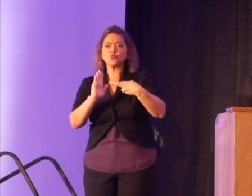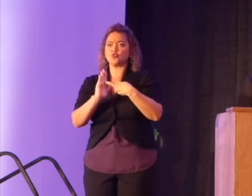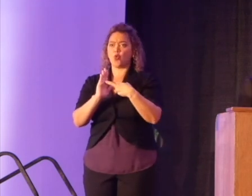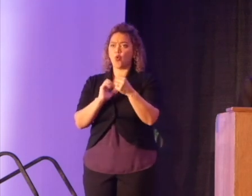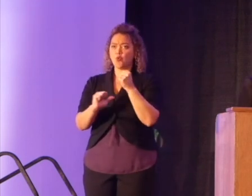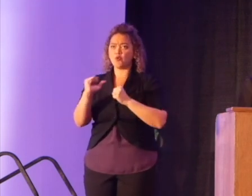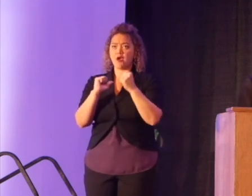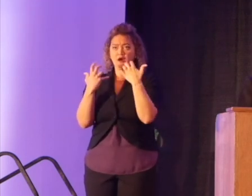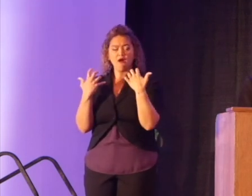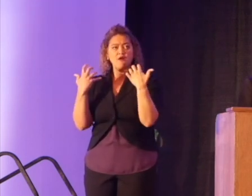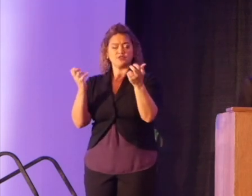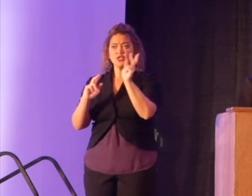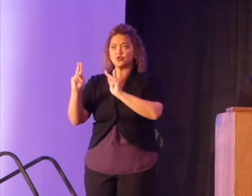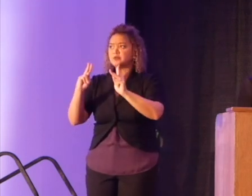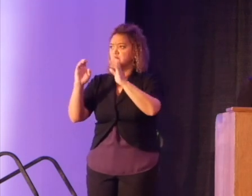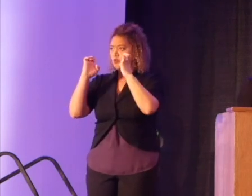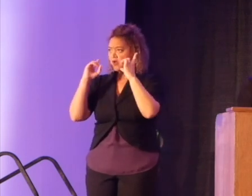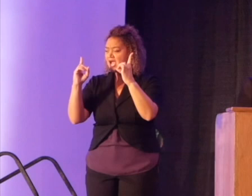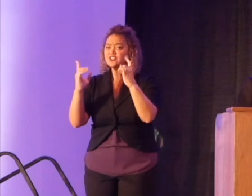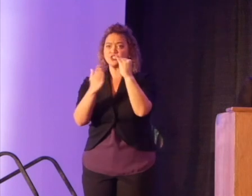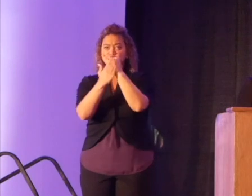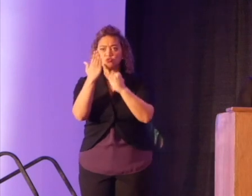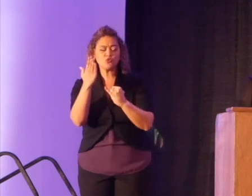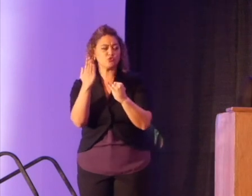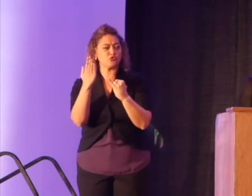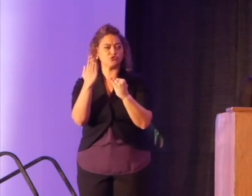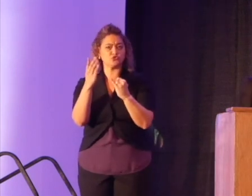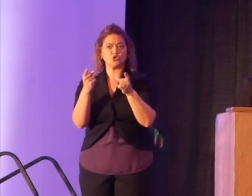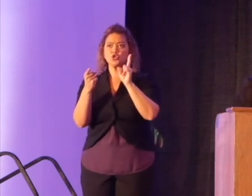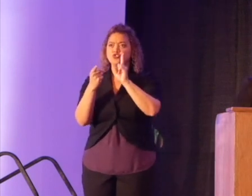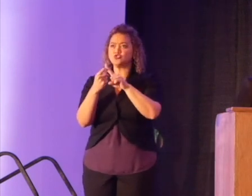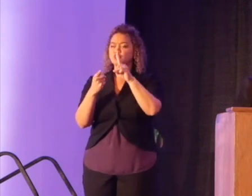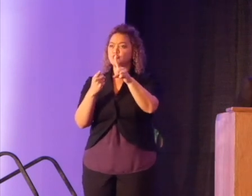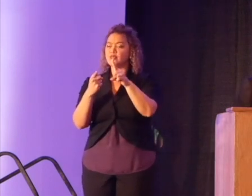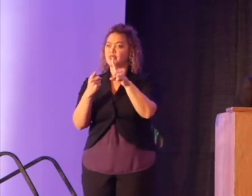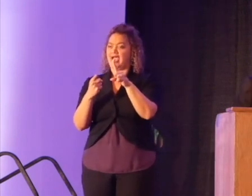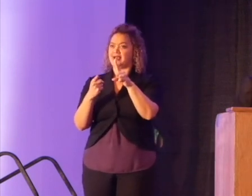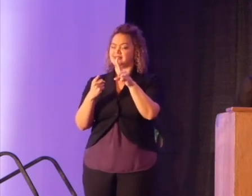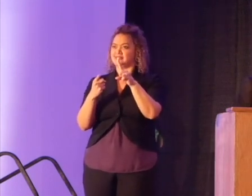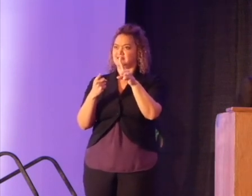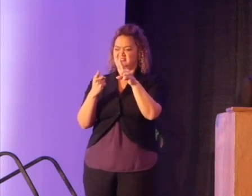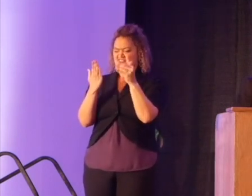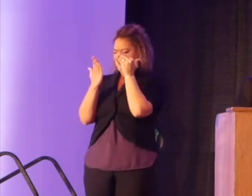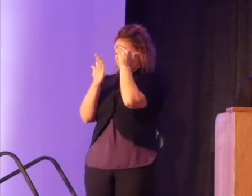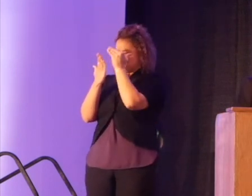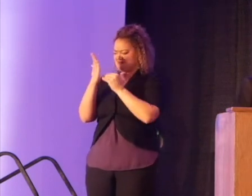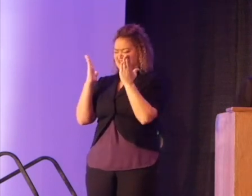practitioners, educators, artists to disrupt the centuries-old lesson plan